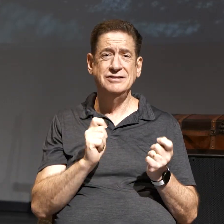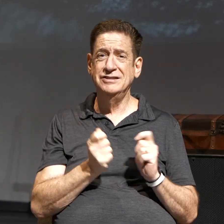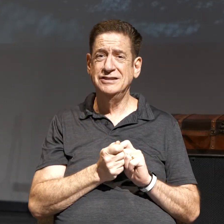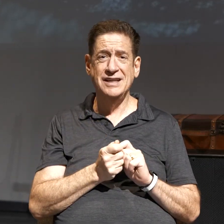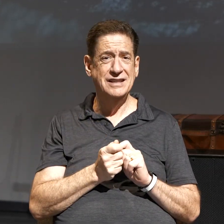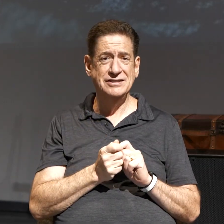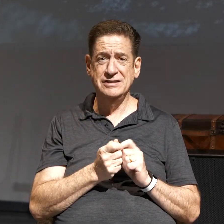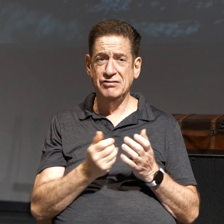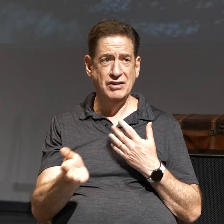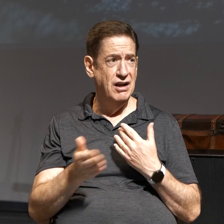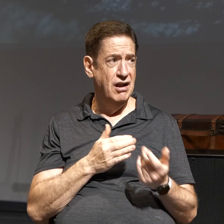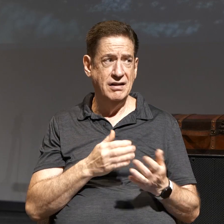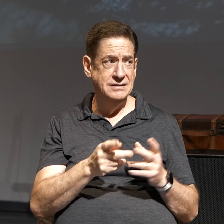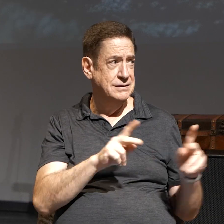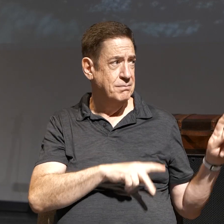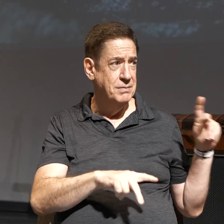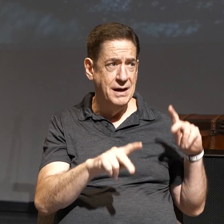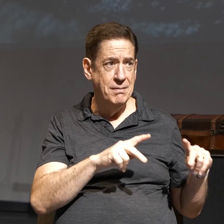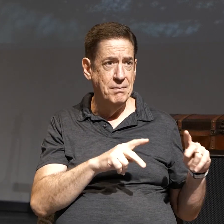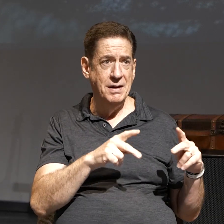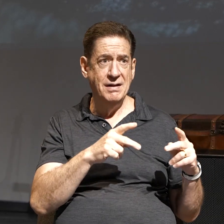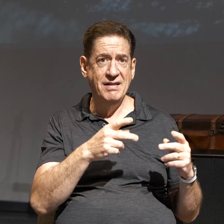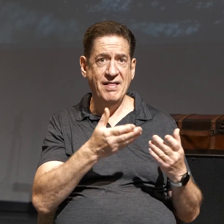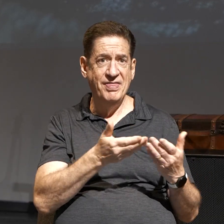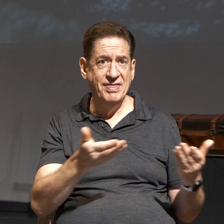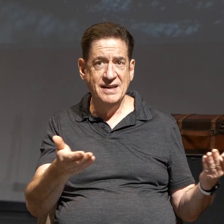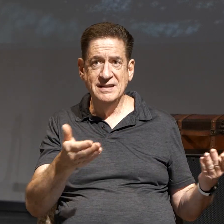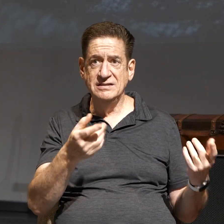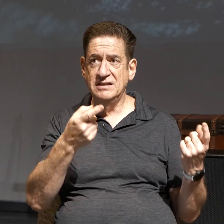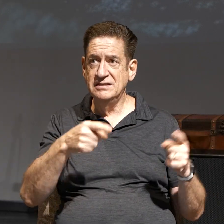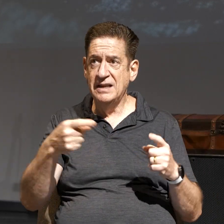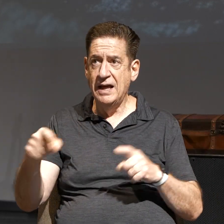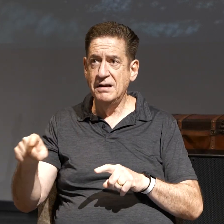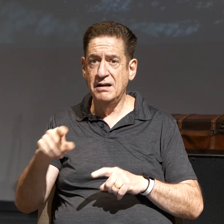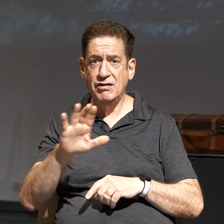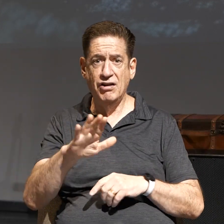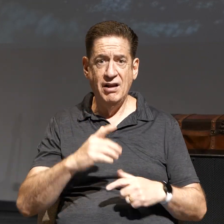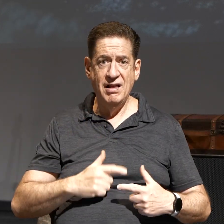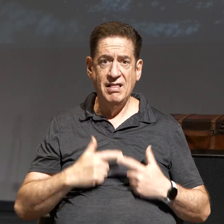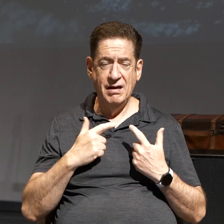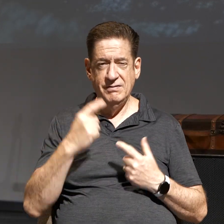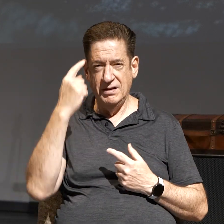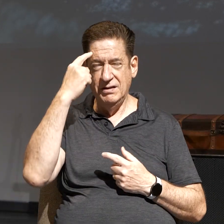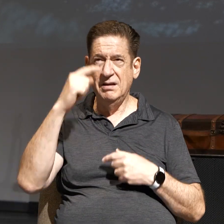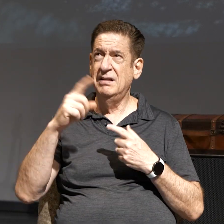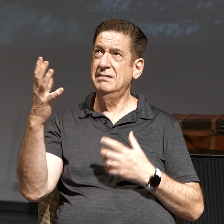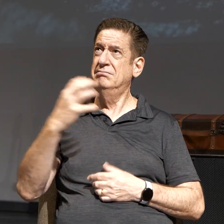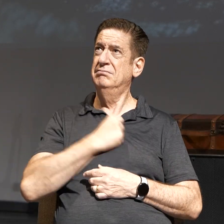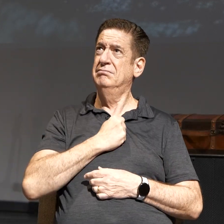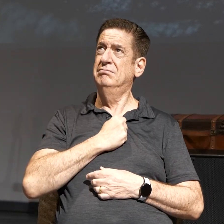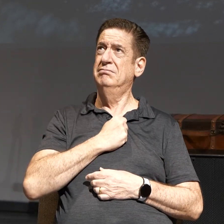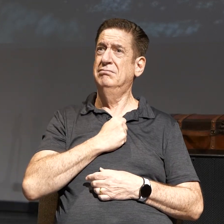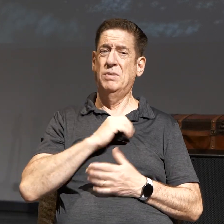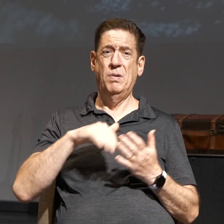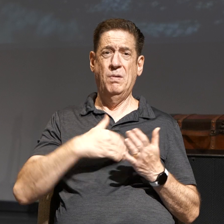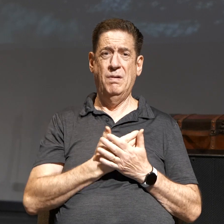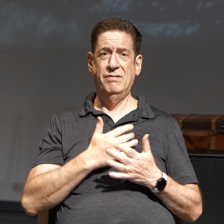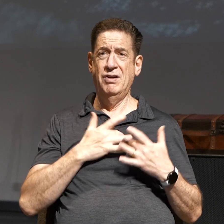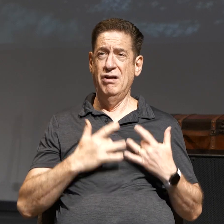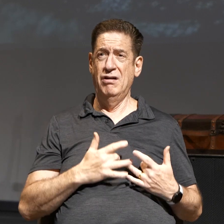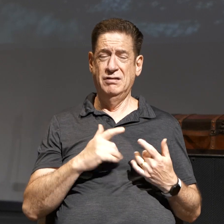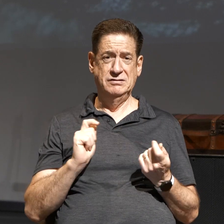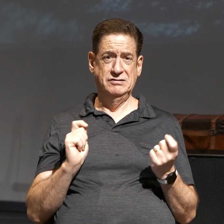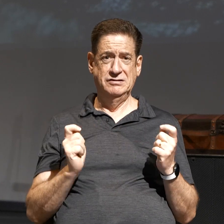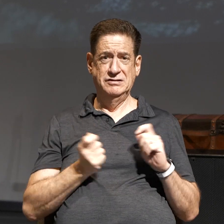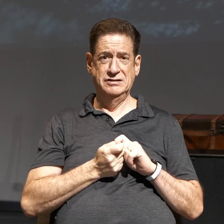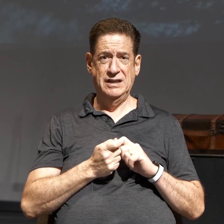regardless of the people, things, and circumstances of your life. You think about that, and that gets a hold of your heart. It begins to change every part of